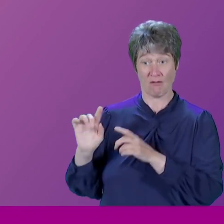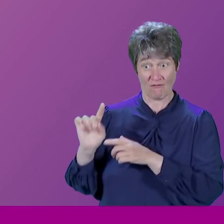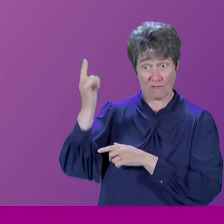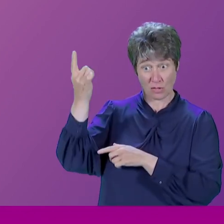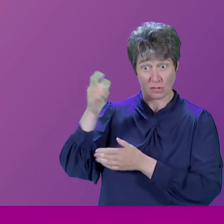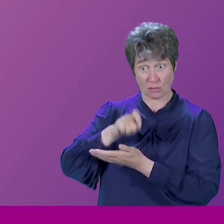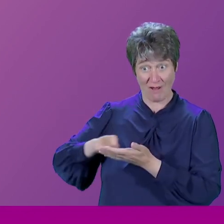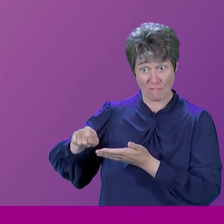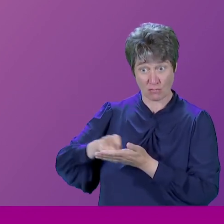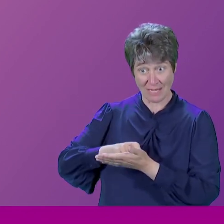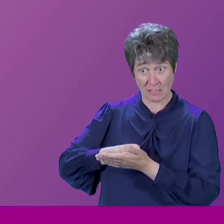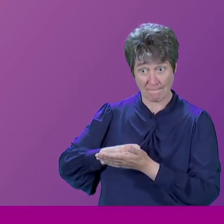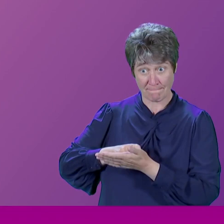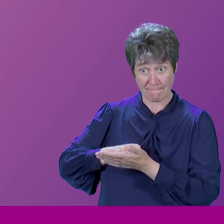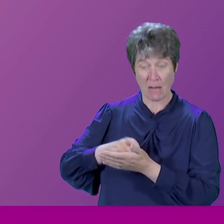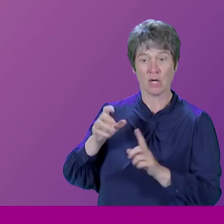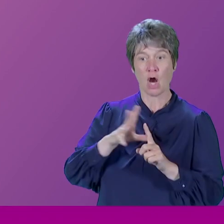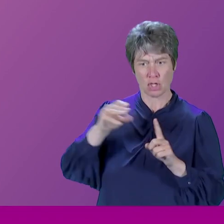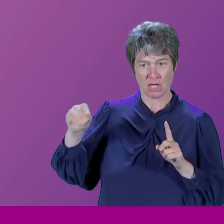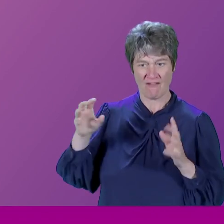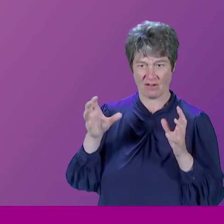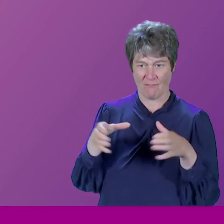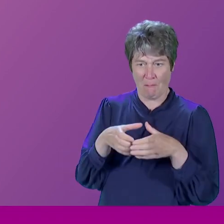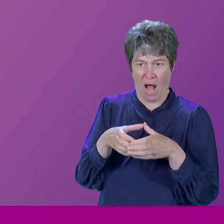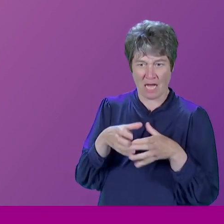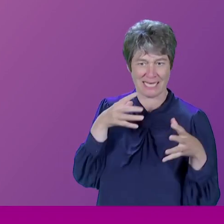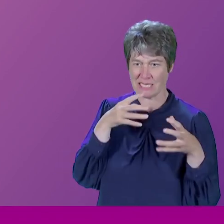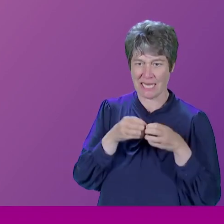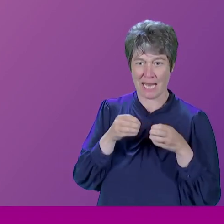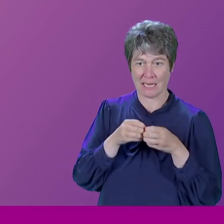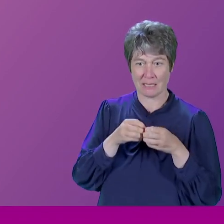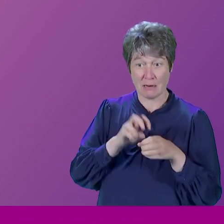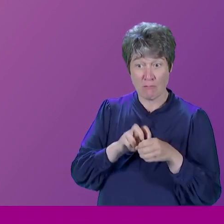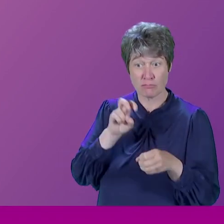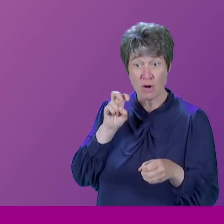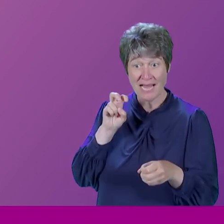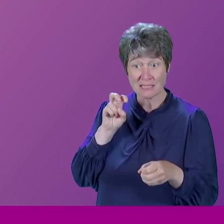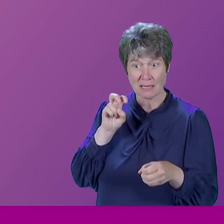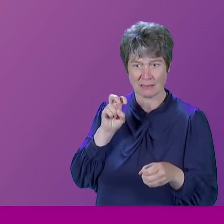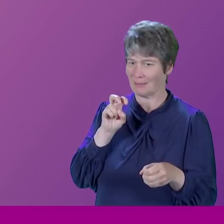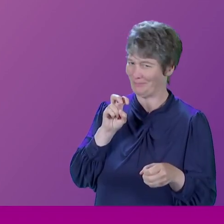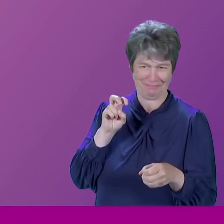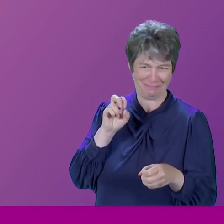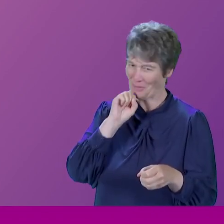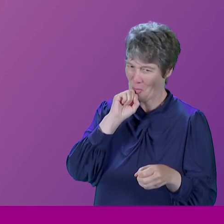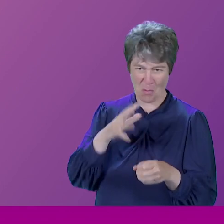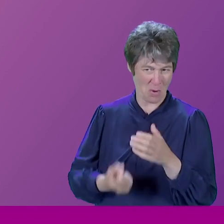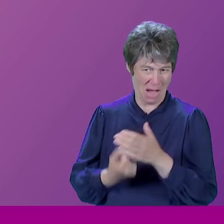Brexit wasn't going to happen and we were going to stay in Europe and not to vote yes.